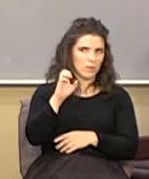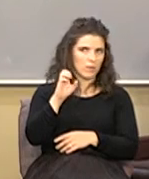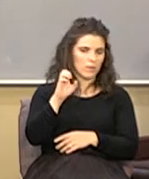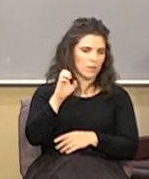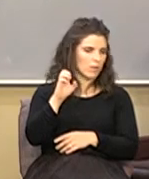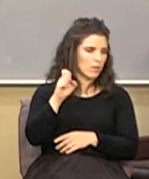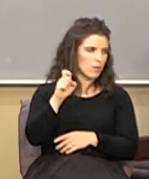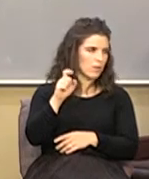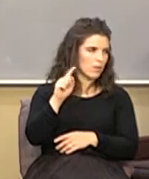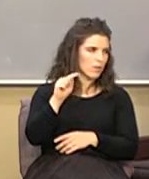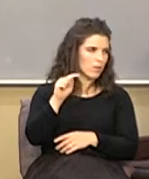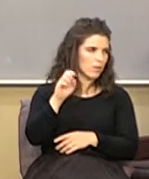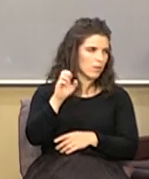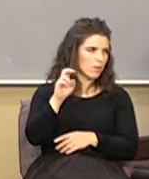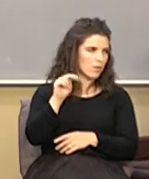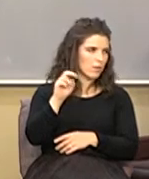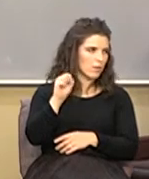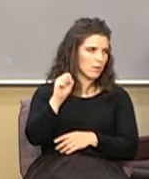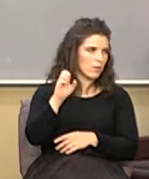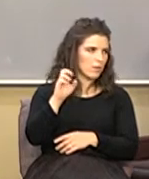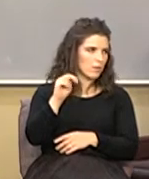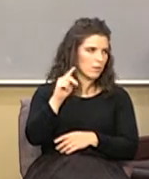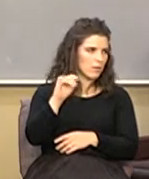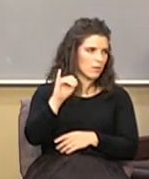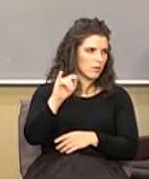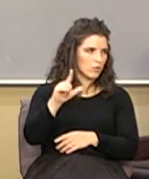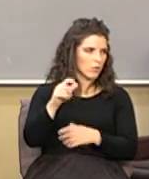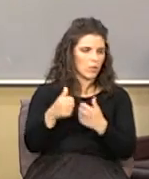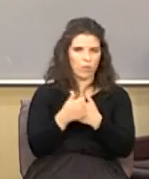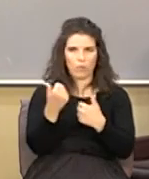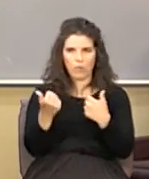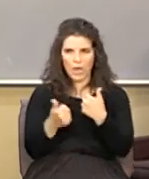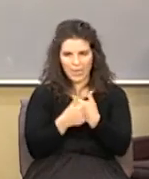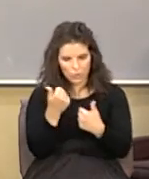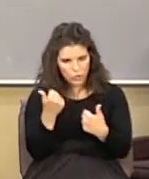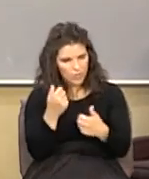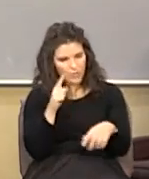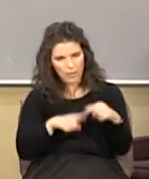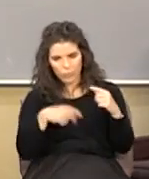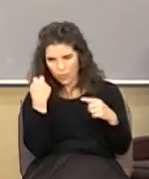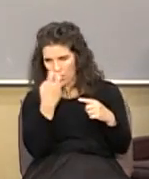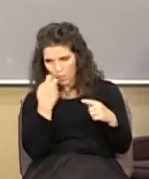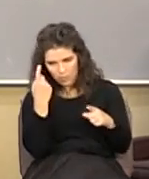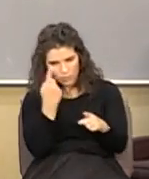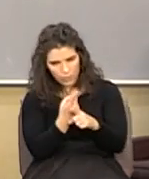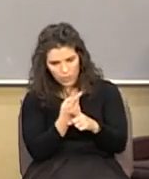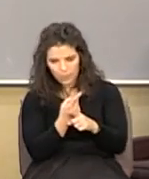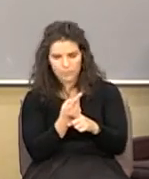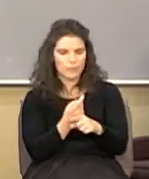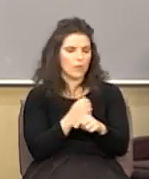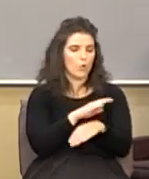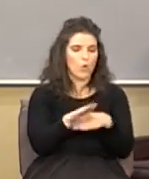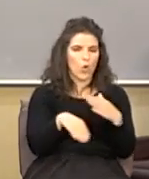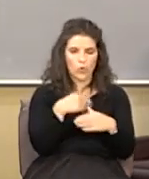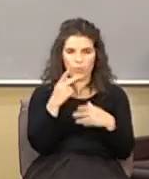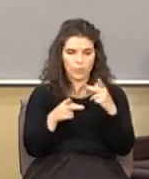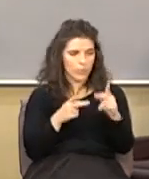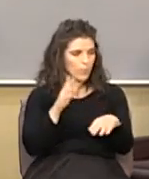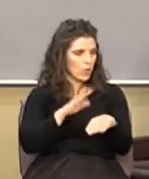existential threat I get the words out of my mouth he's an existential threat and everybody on the news